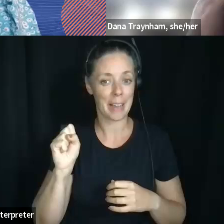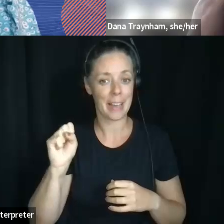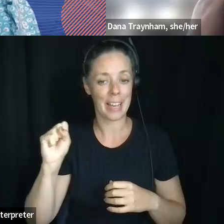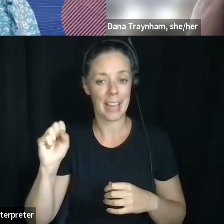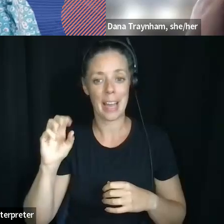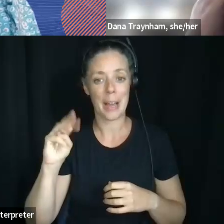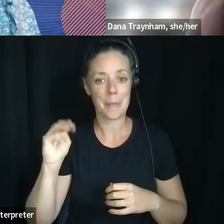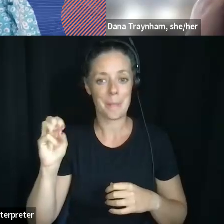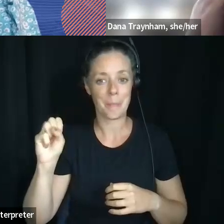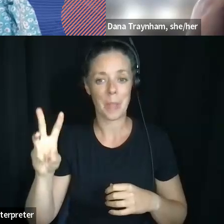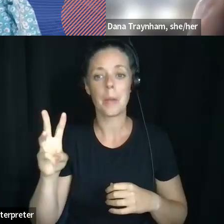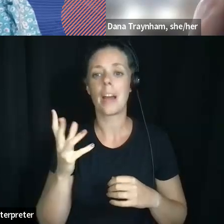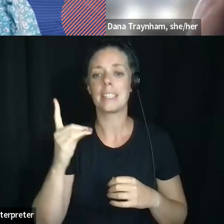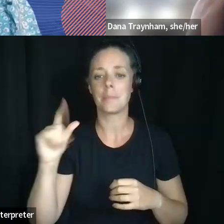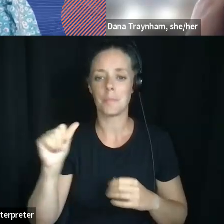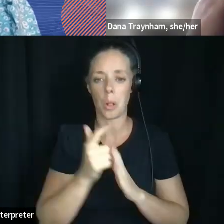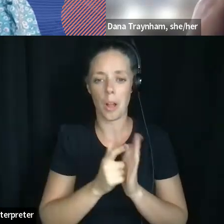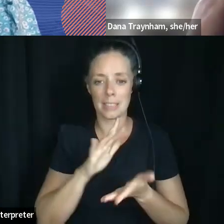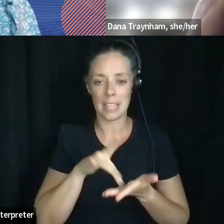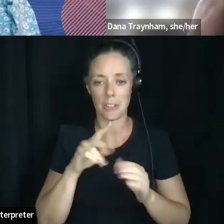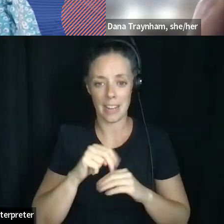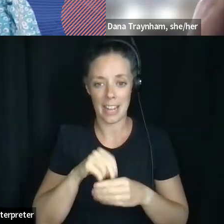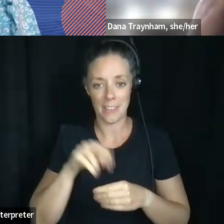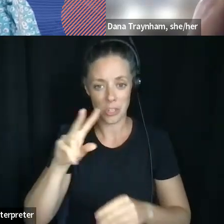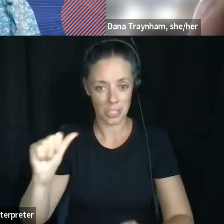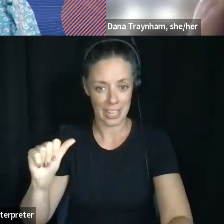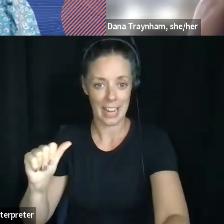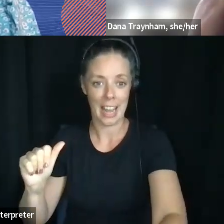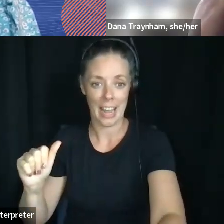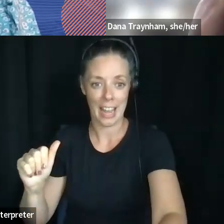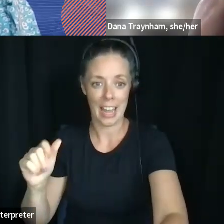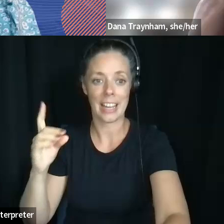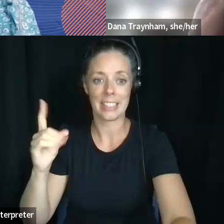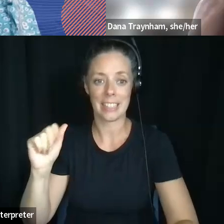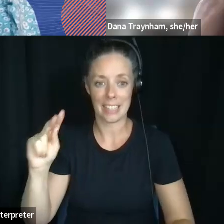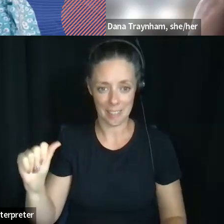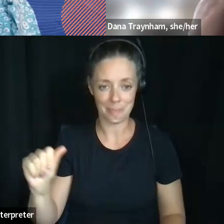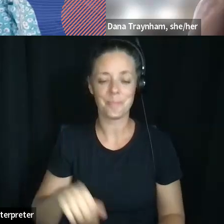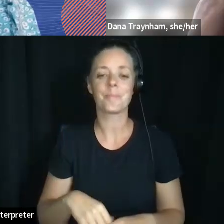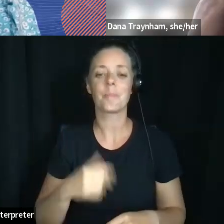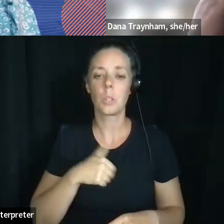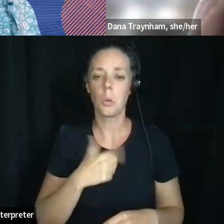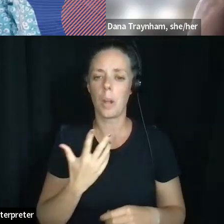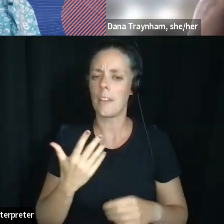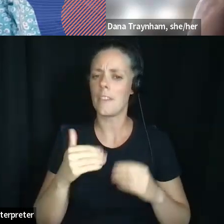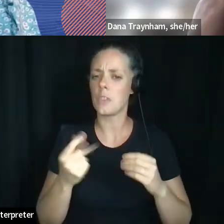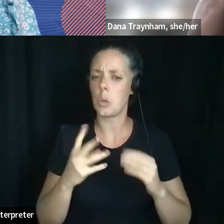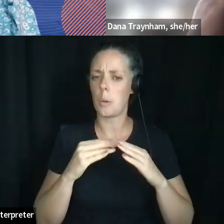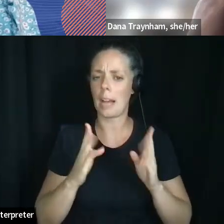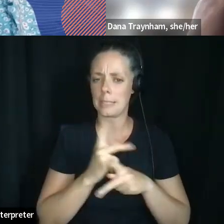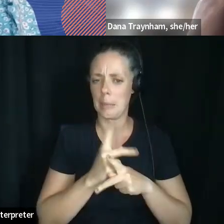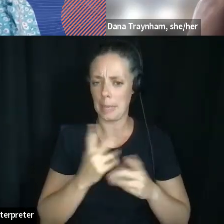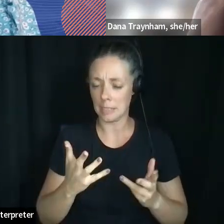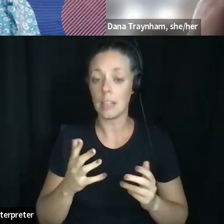Disability Law Center in Virginia. Before we get started, there's a few housekeeping rules that we'd like to address. Speakers, please remember that we are